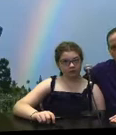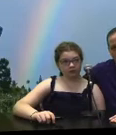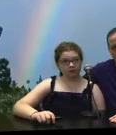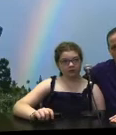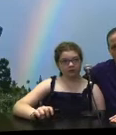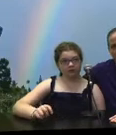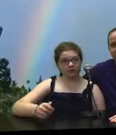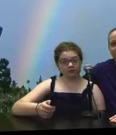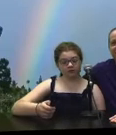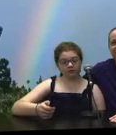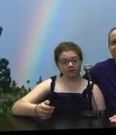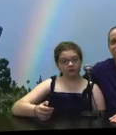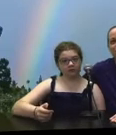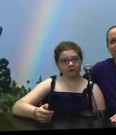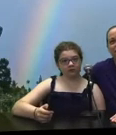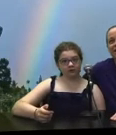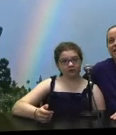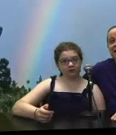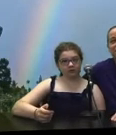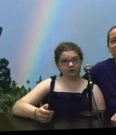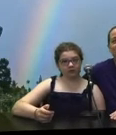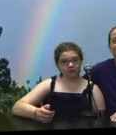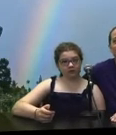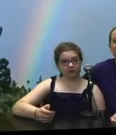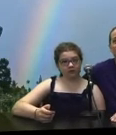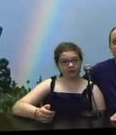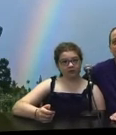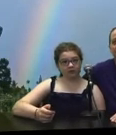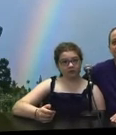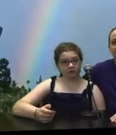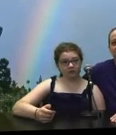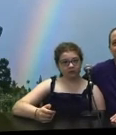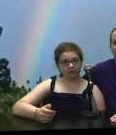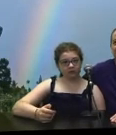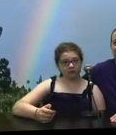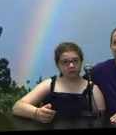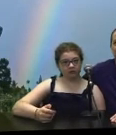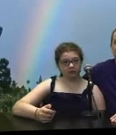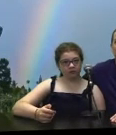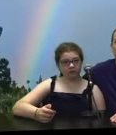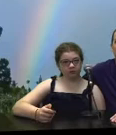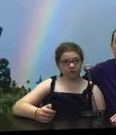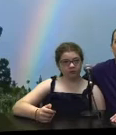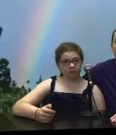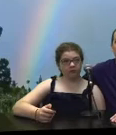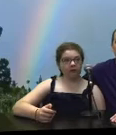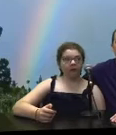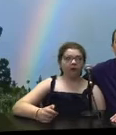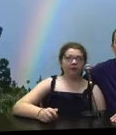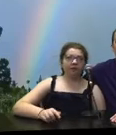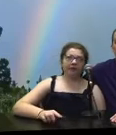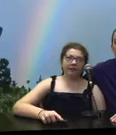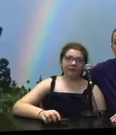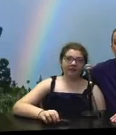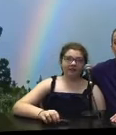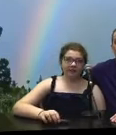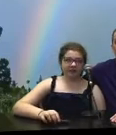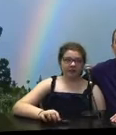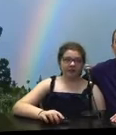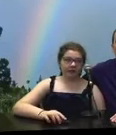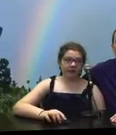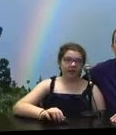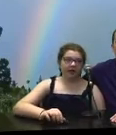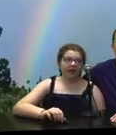pout or a grump starting the day with a smile is easier than trying to get there later in the day facts about the